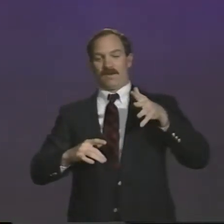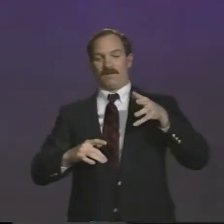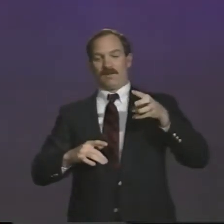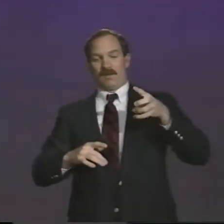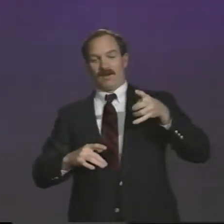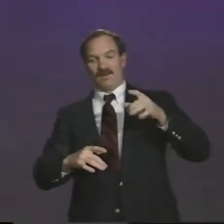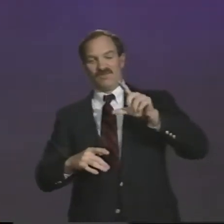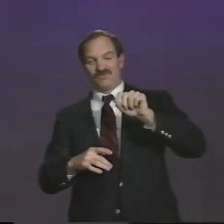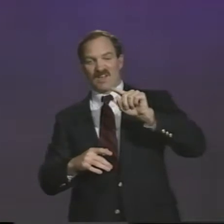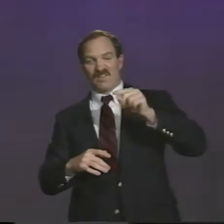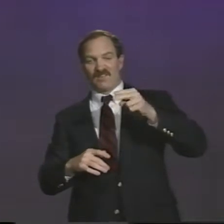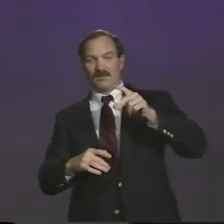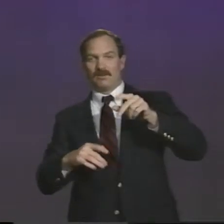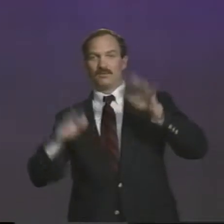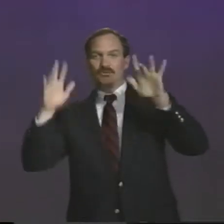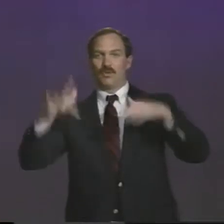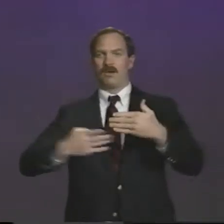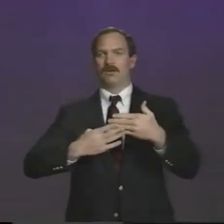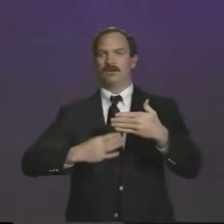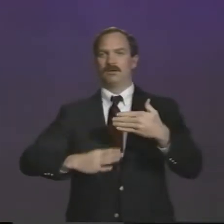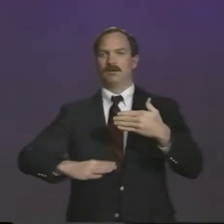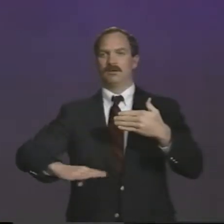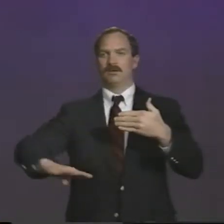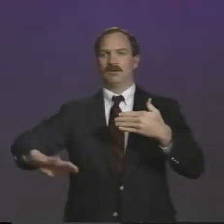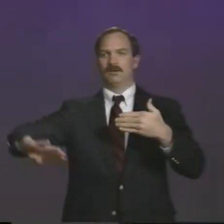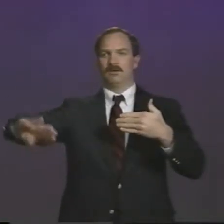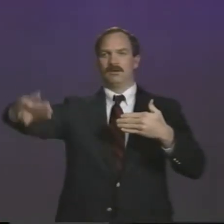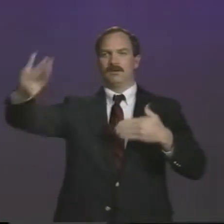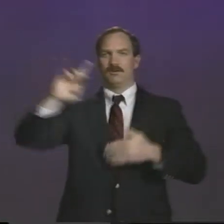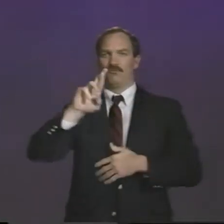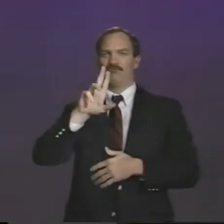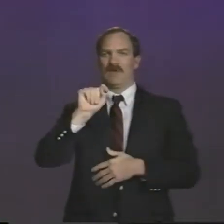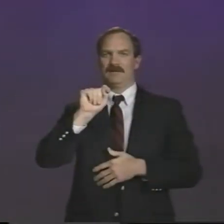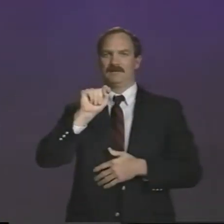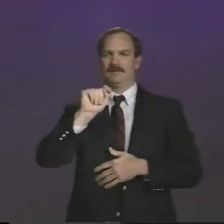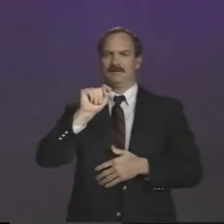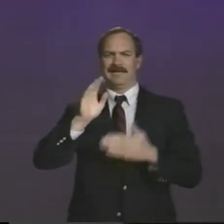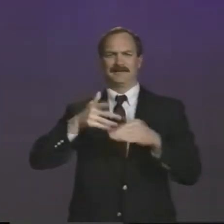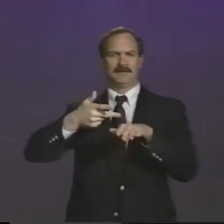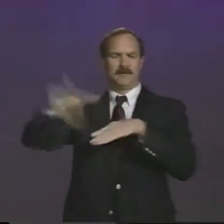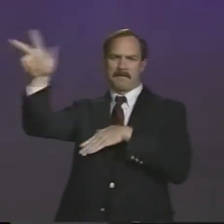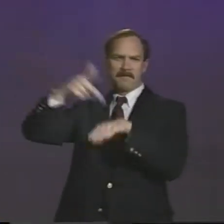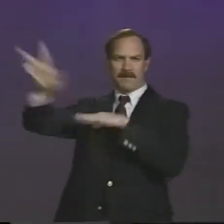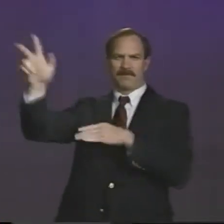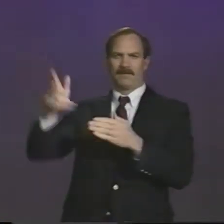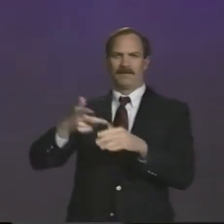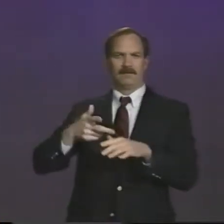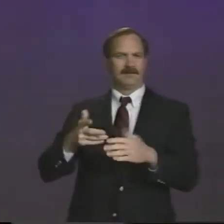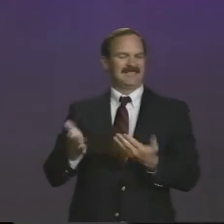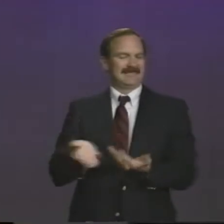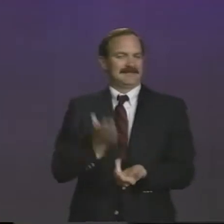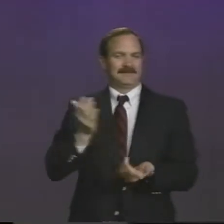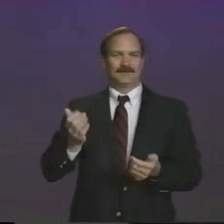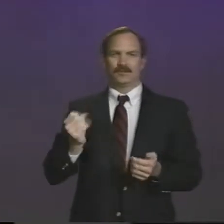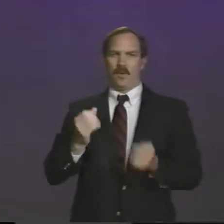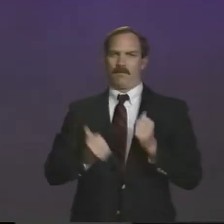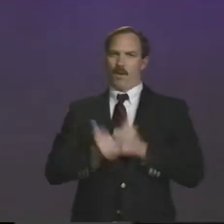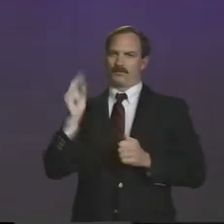and there's a reason for that. When you get down to about the 20th person going down the slope, a rut forms, and people can